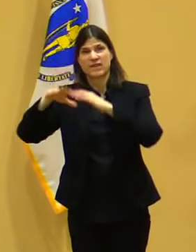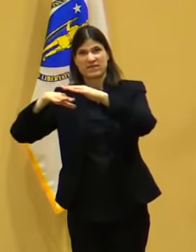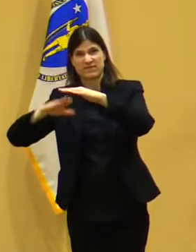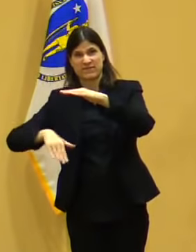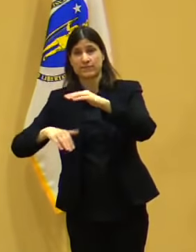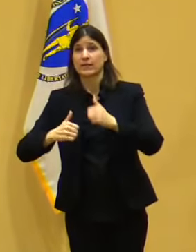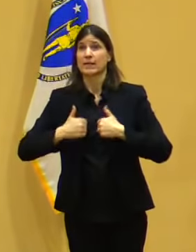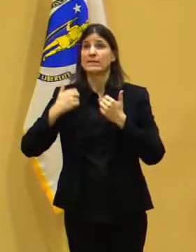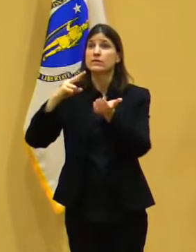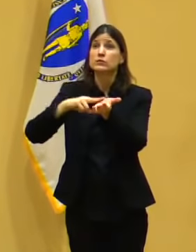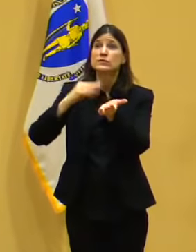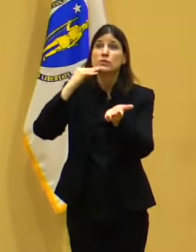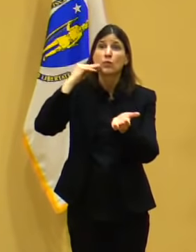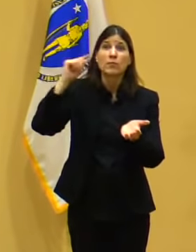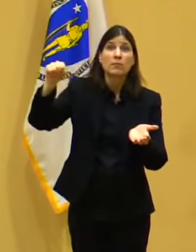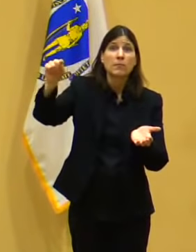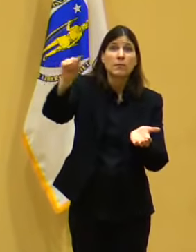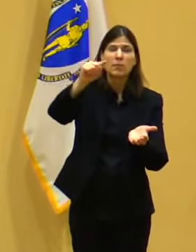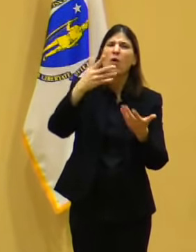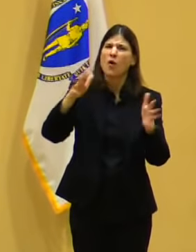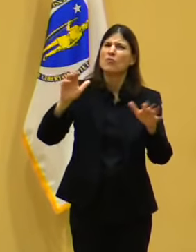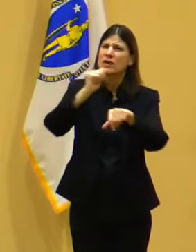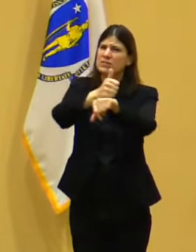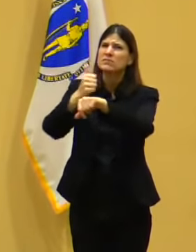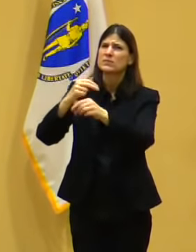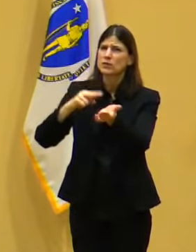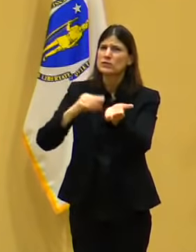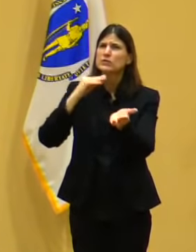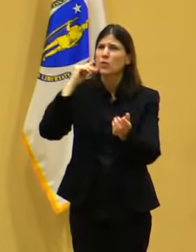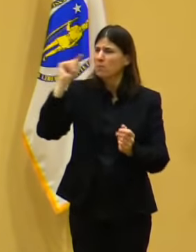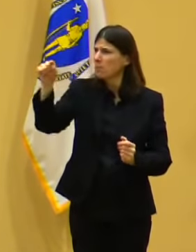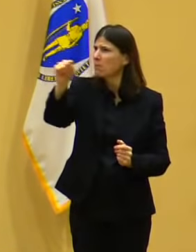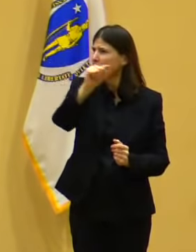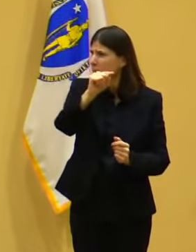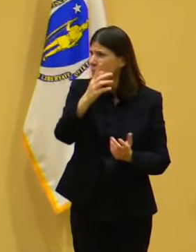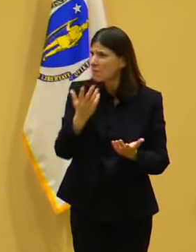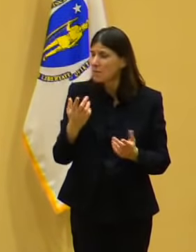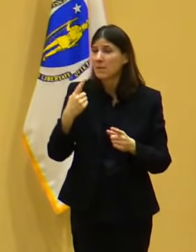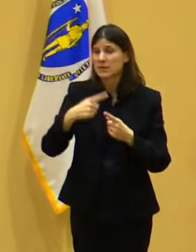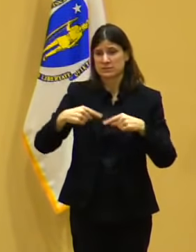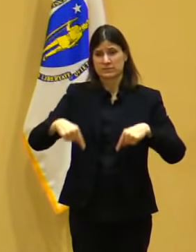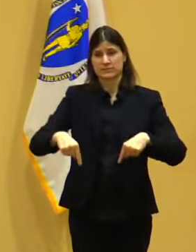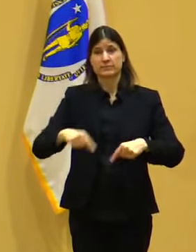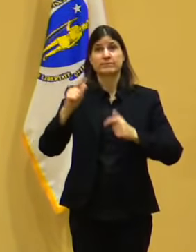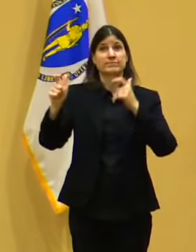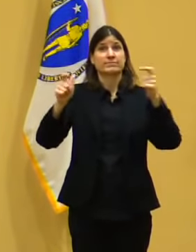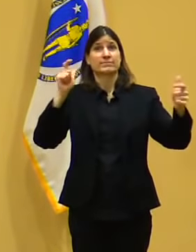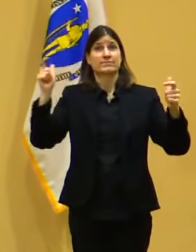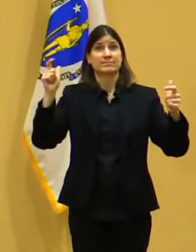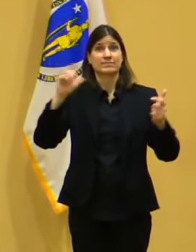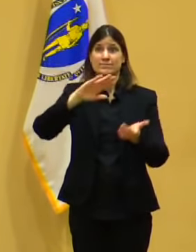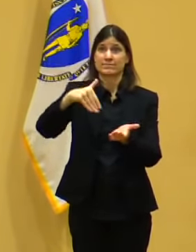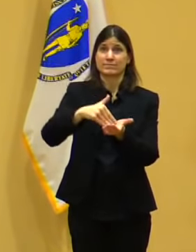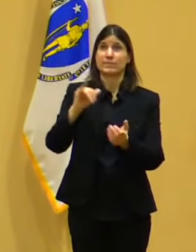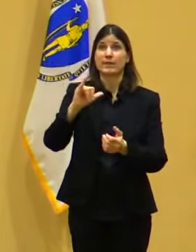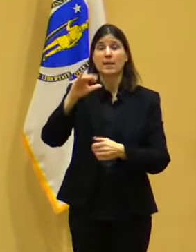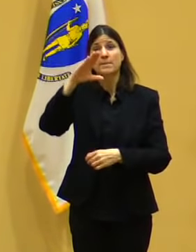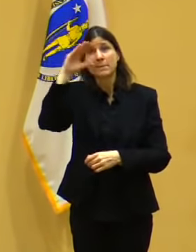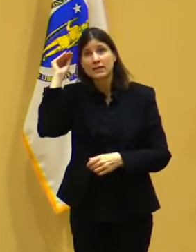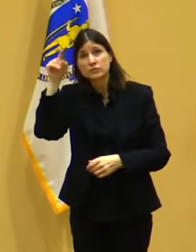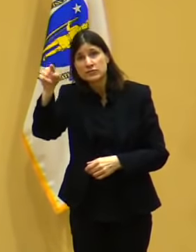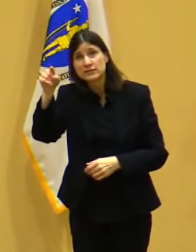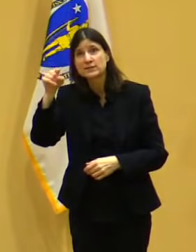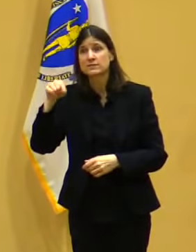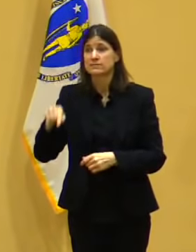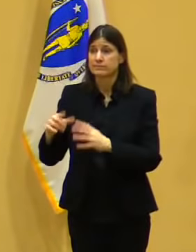we want to make sure all the folks who can possibly make it do so that when we go to the next group we